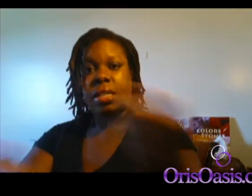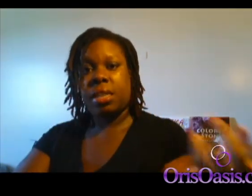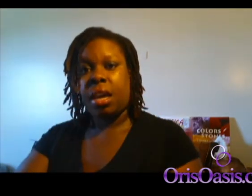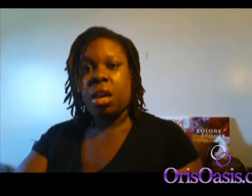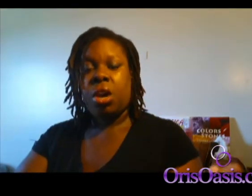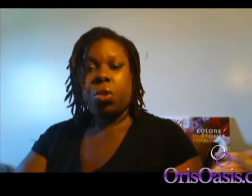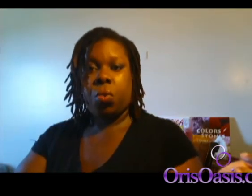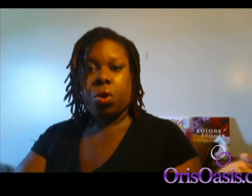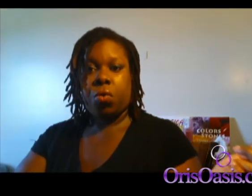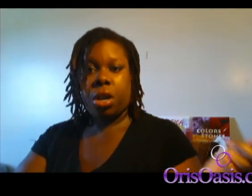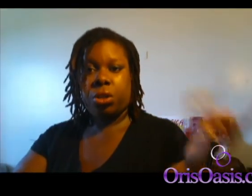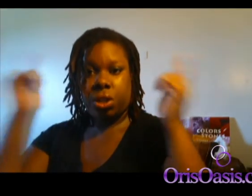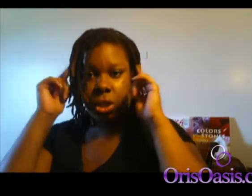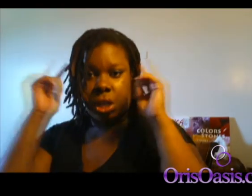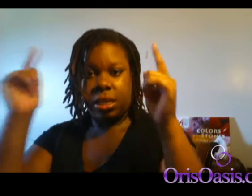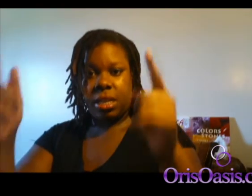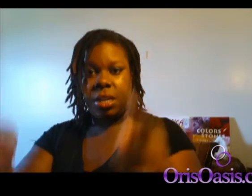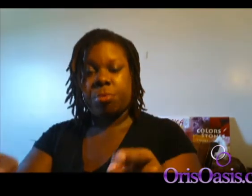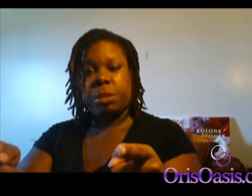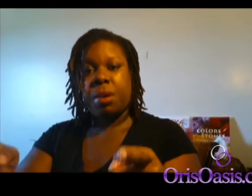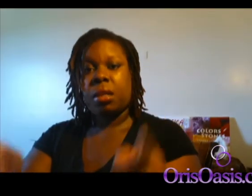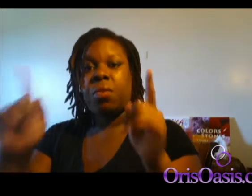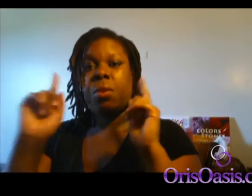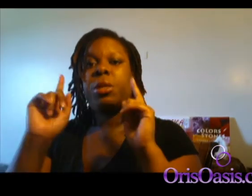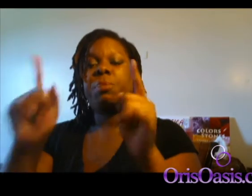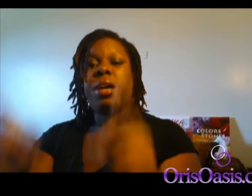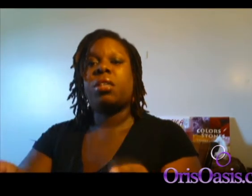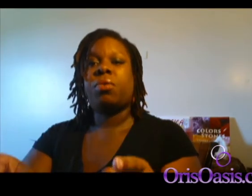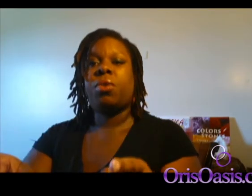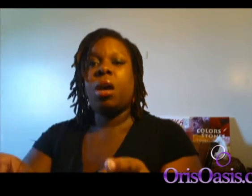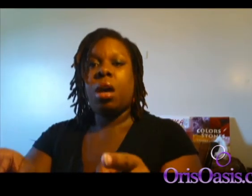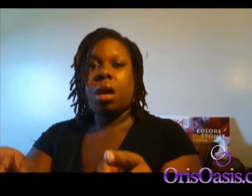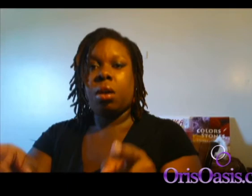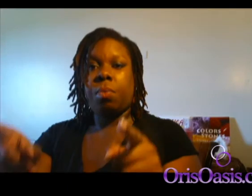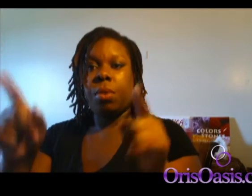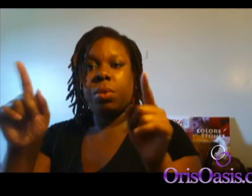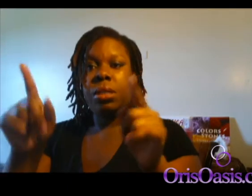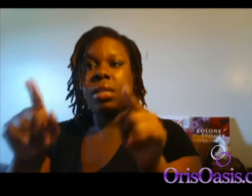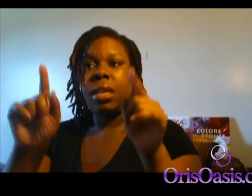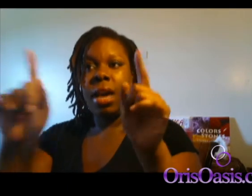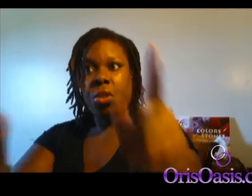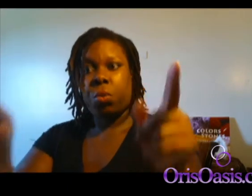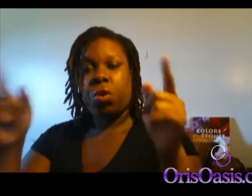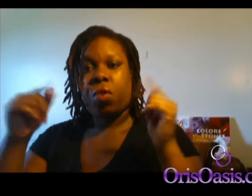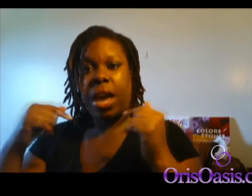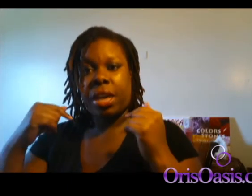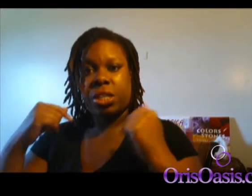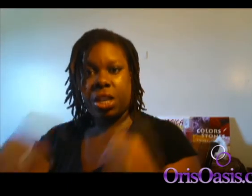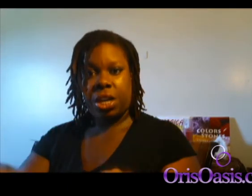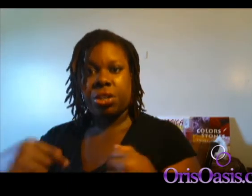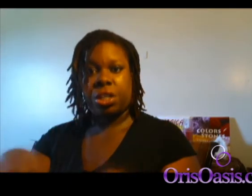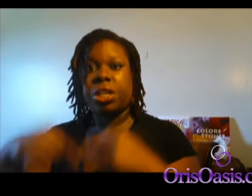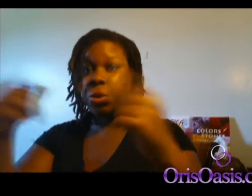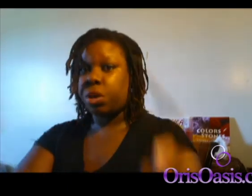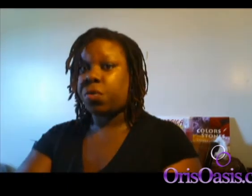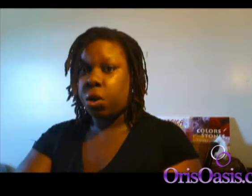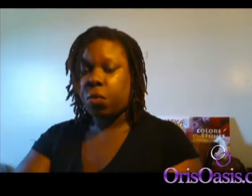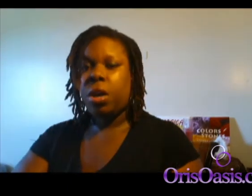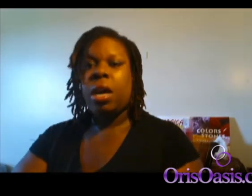the world around you. Your thoughts dictate your perspective. Your perspective will dictate how the world reacts to the energy that you give off. Because